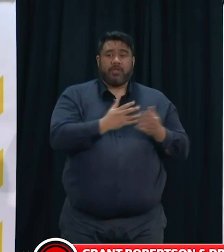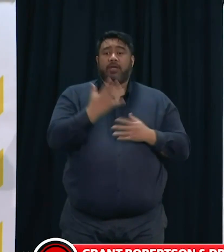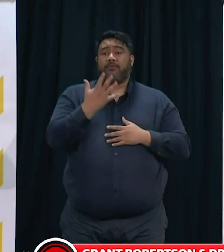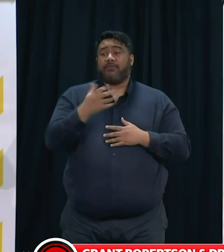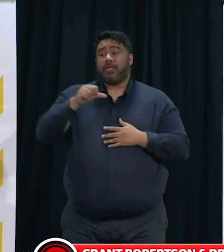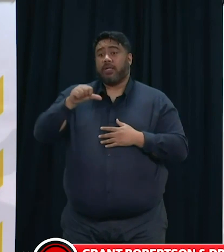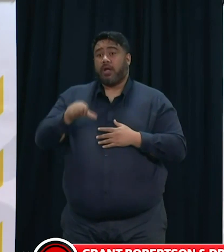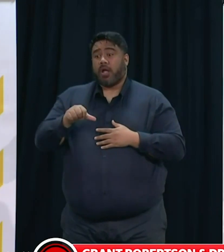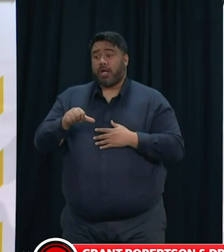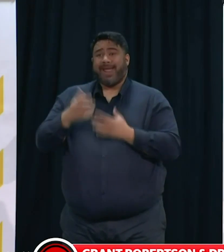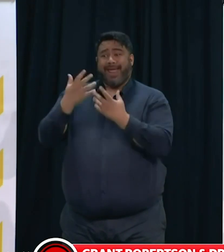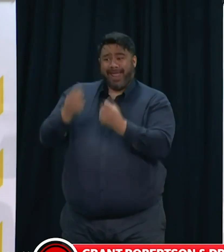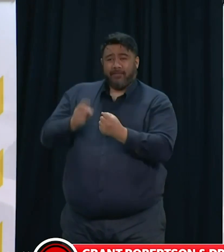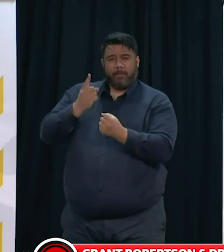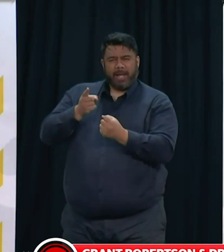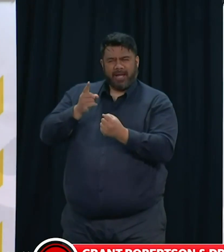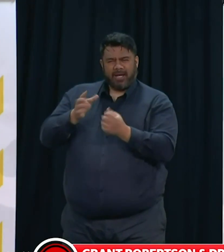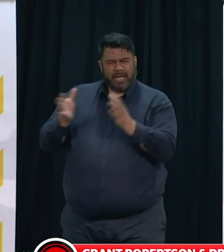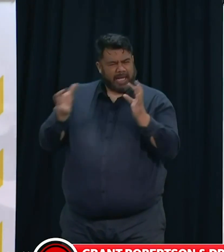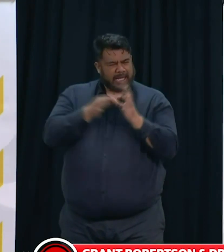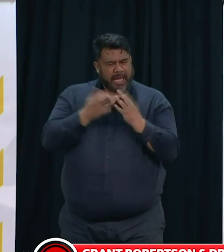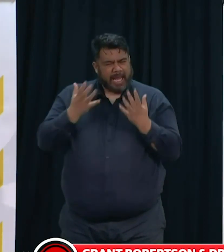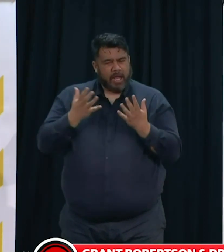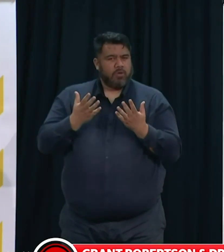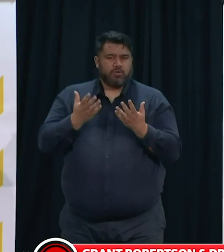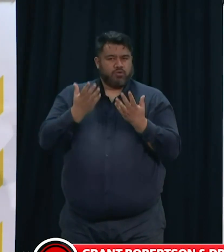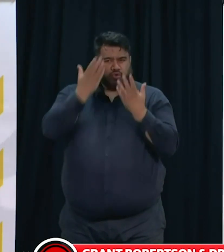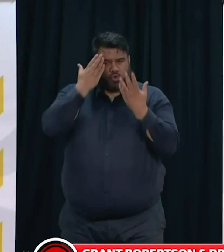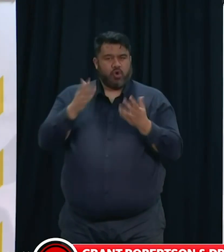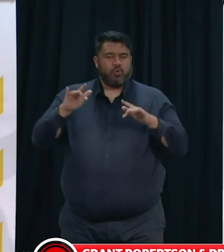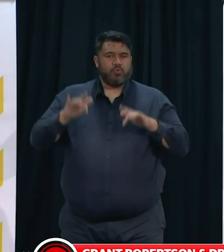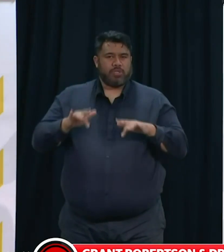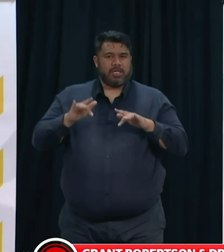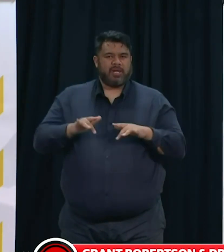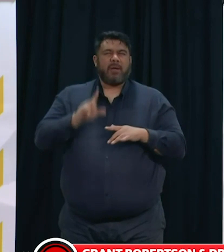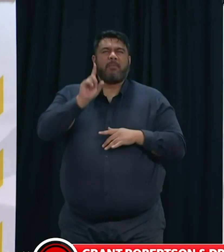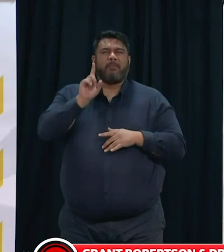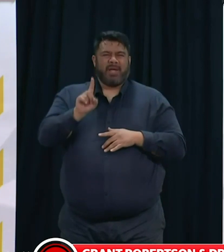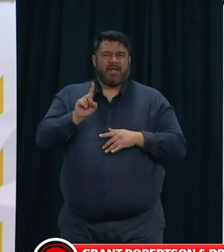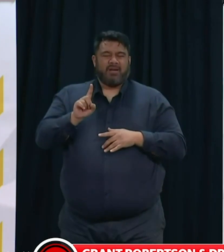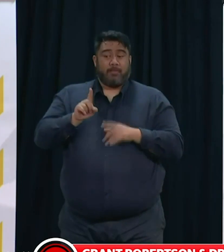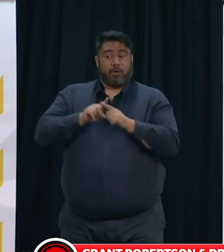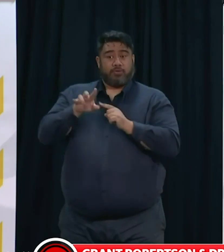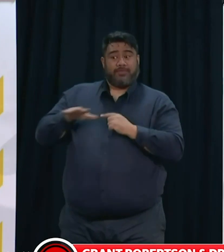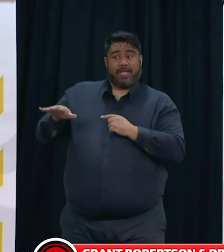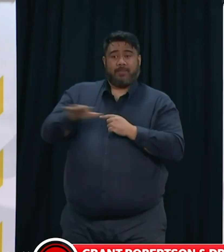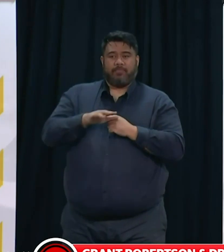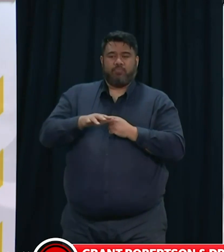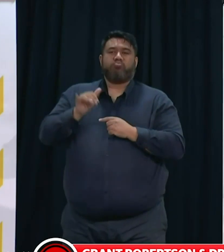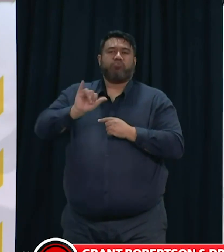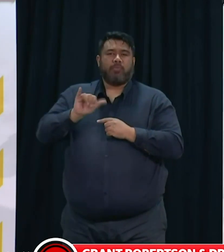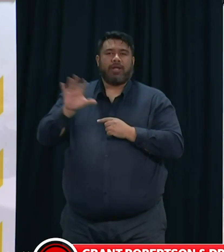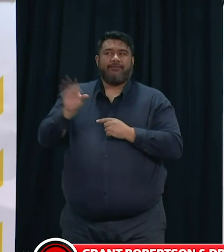an epidemiological link but for the vast majority, it's already clear that they either are a household or other close contact